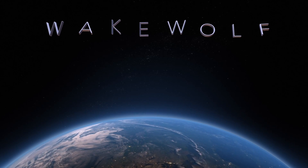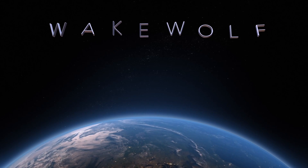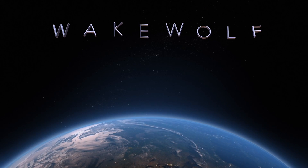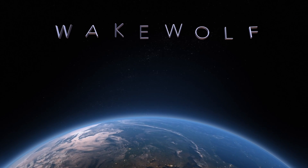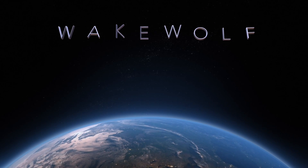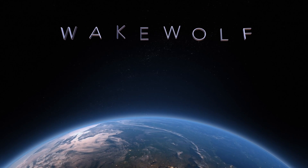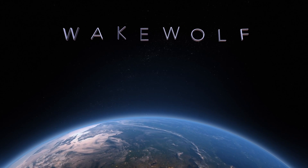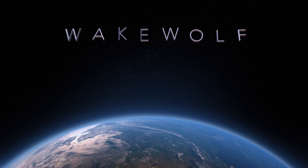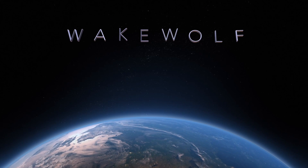No Ah